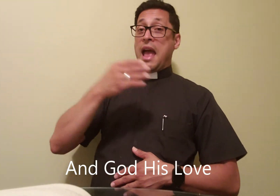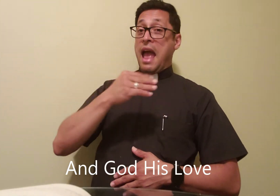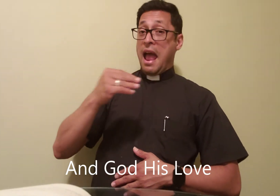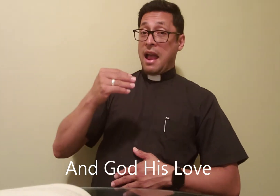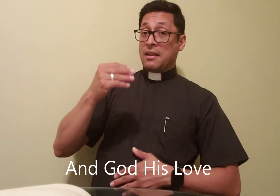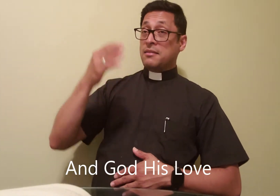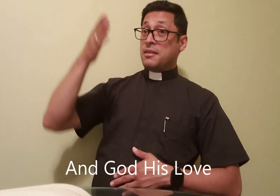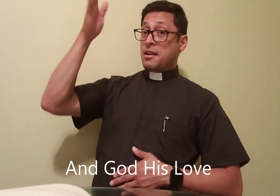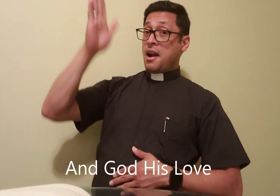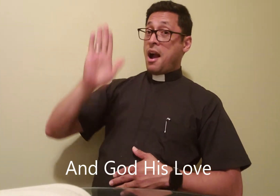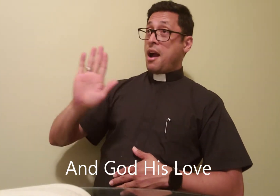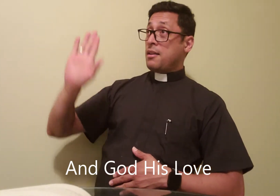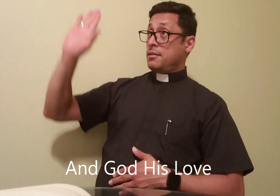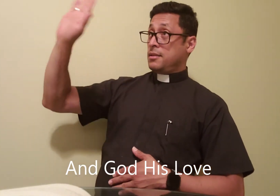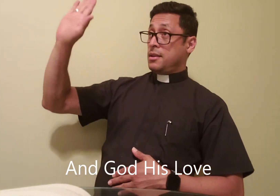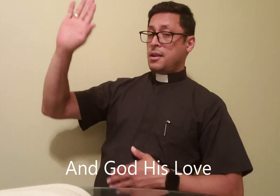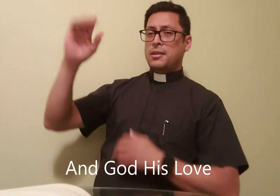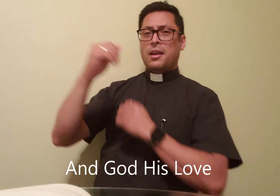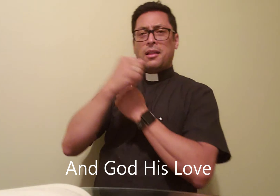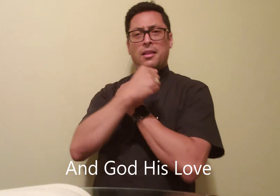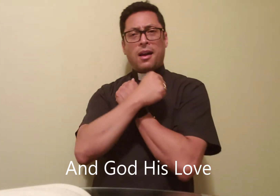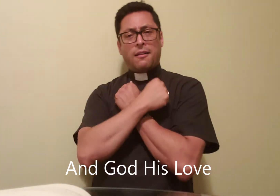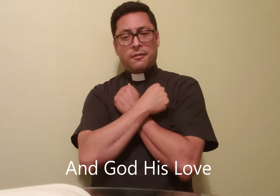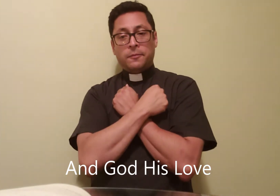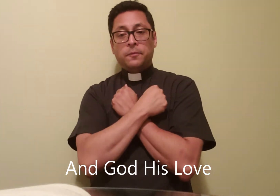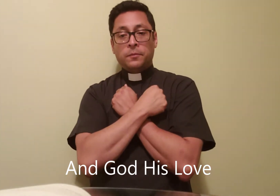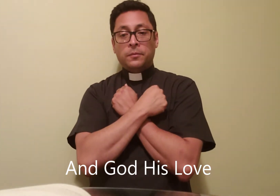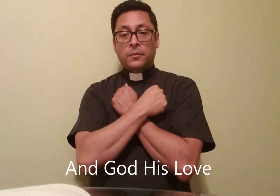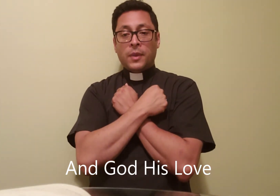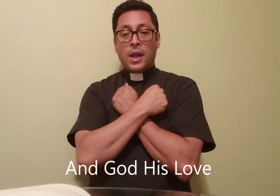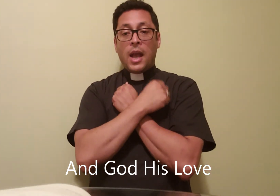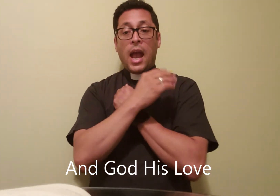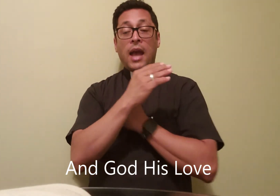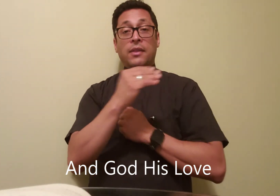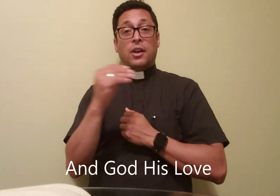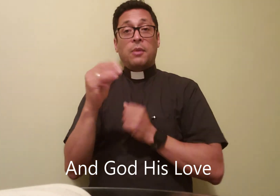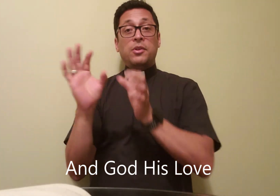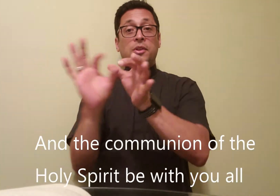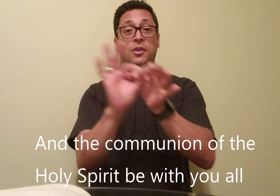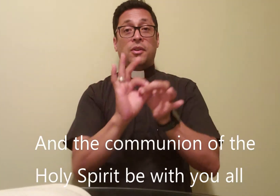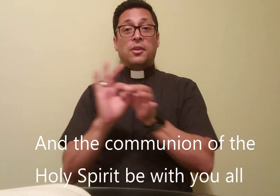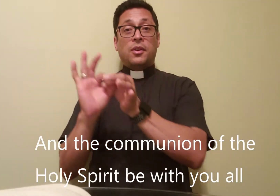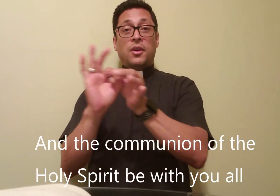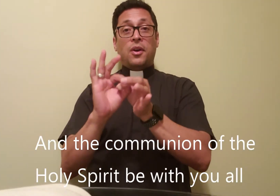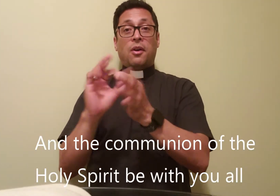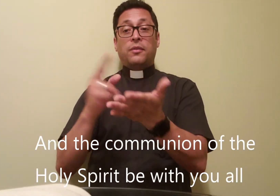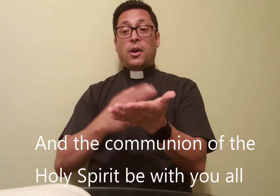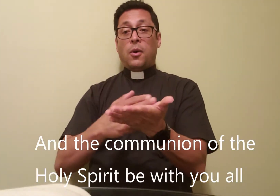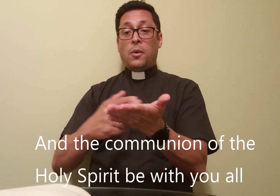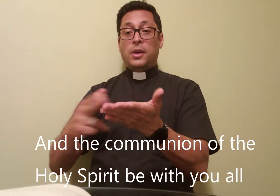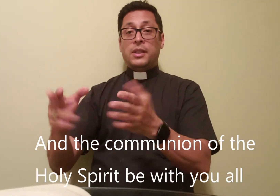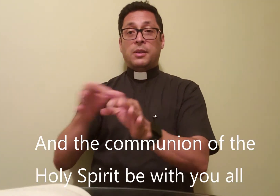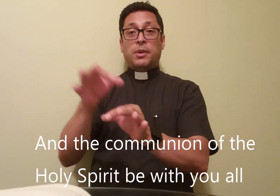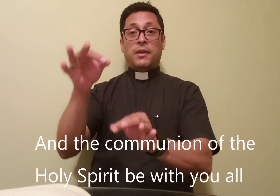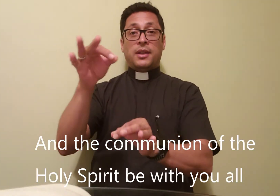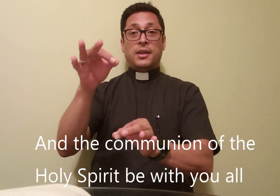and the communion of the Holy Spirit